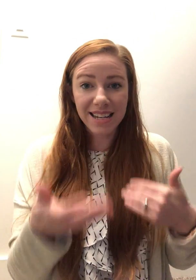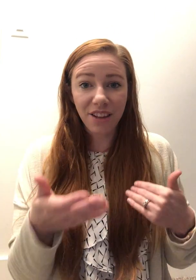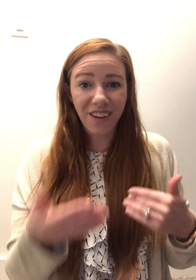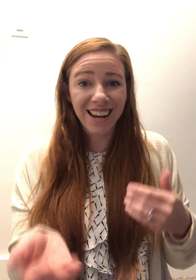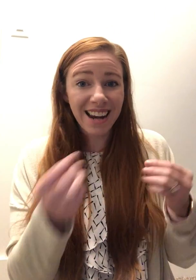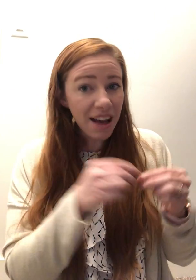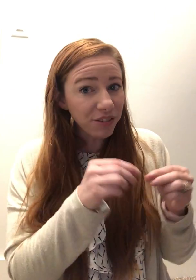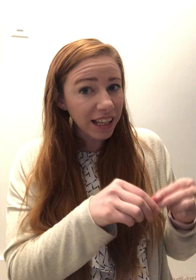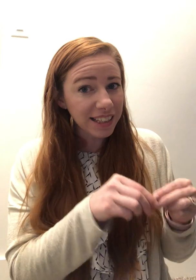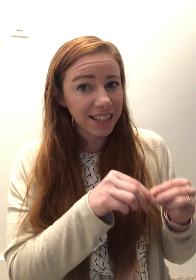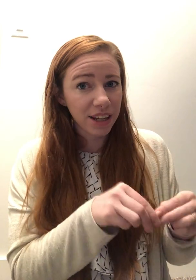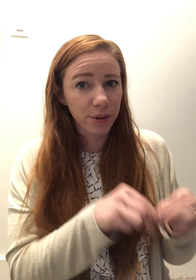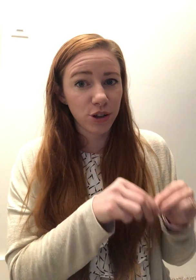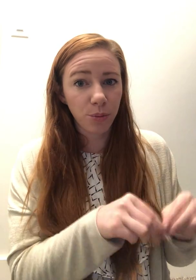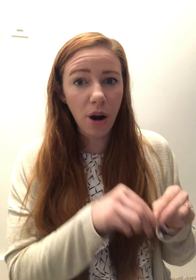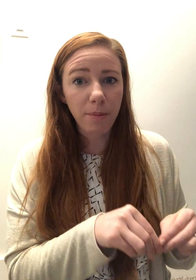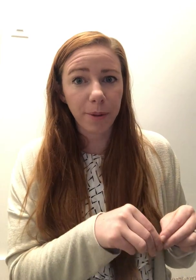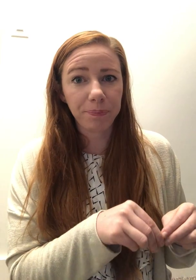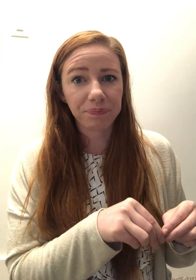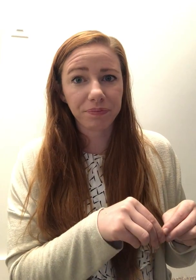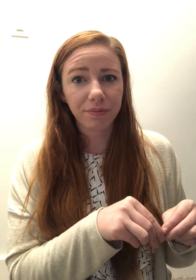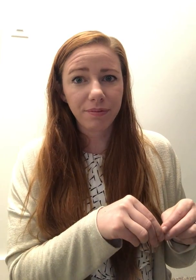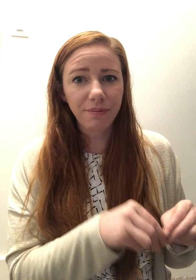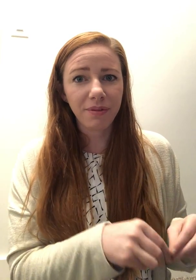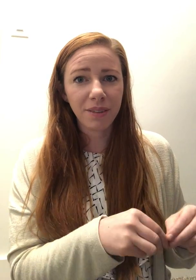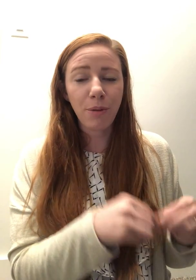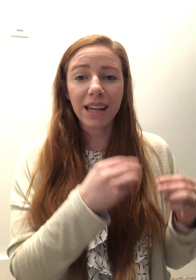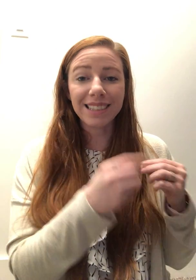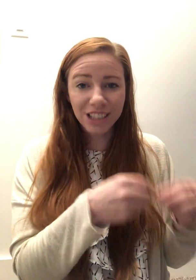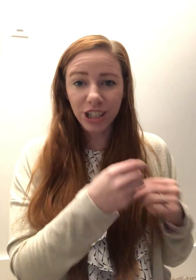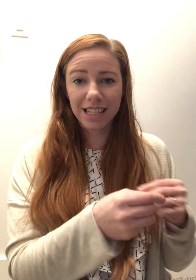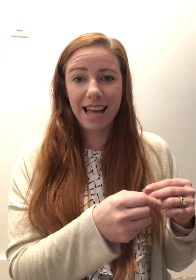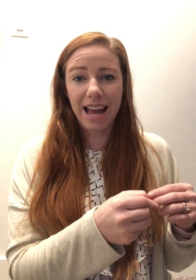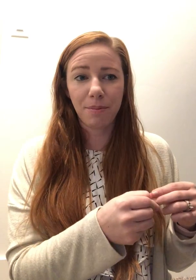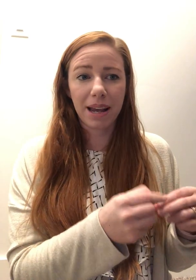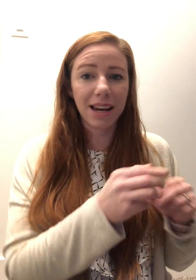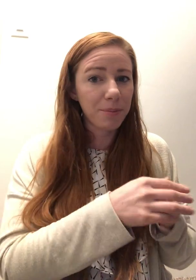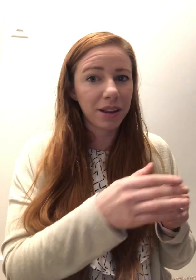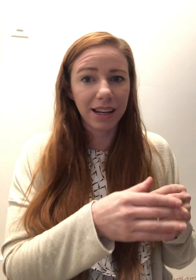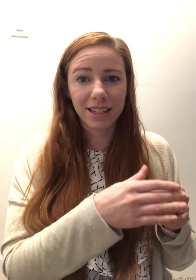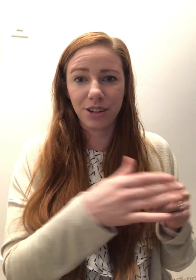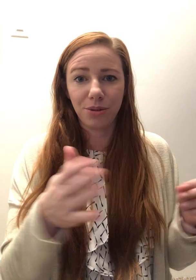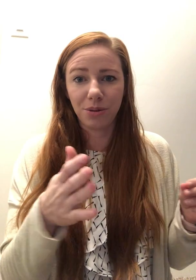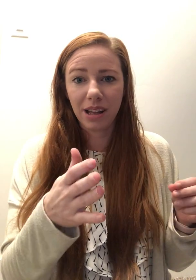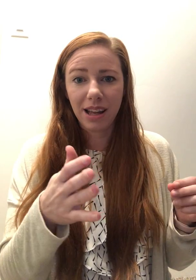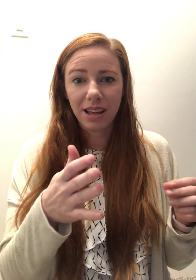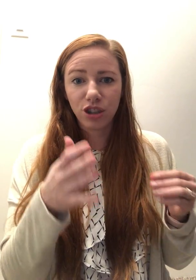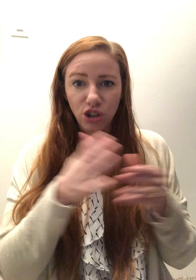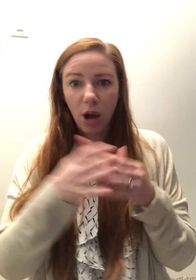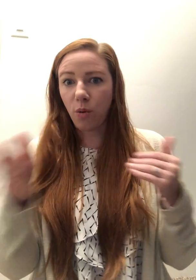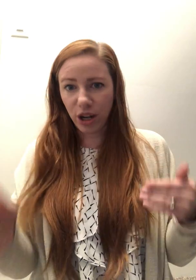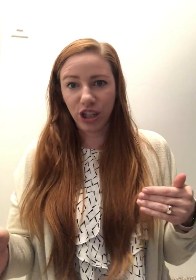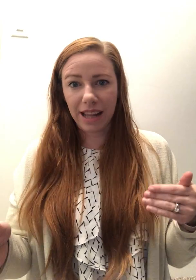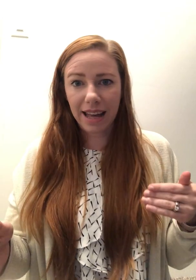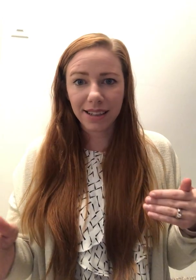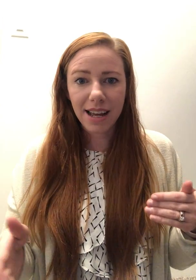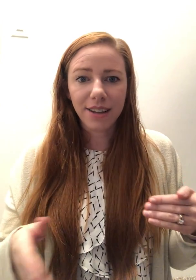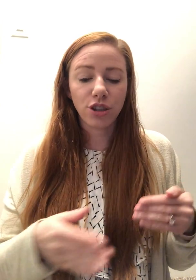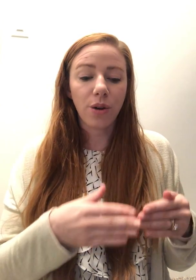identified Netflix as the original problem. My addiction to that and my inability to stop watching that. So